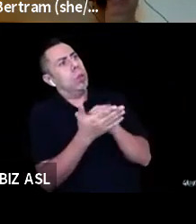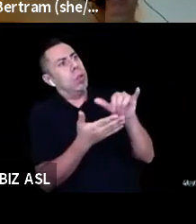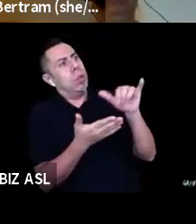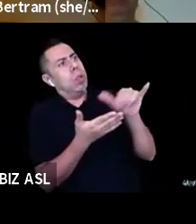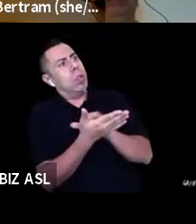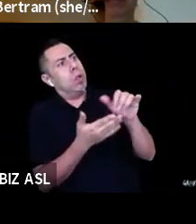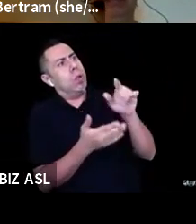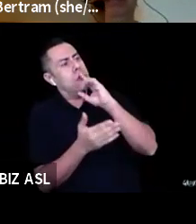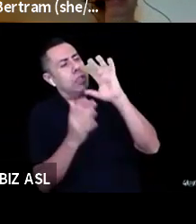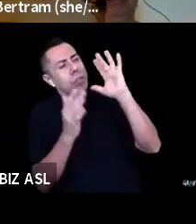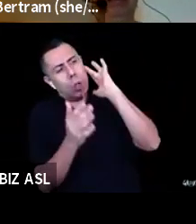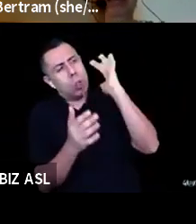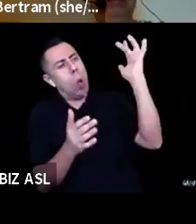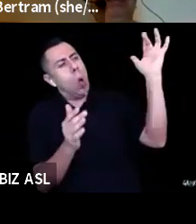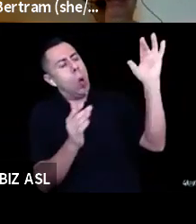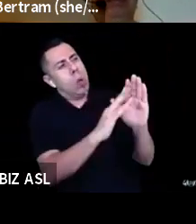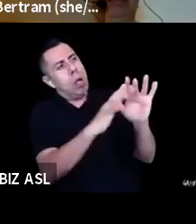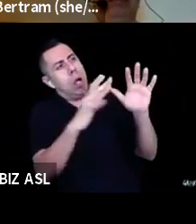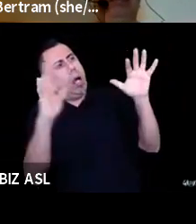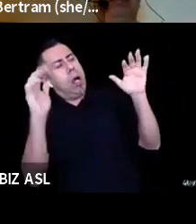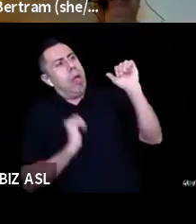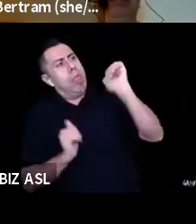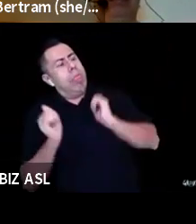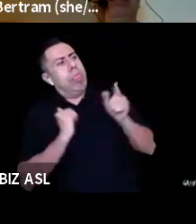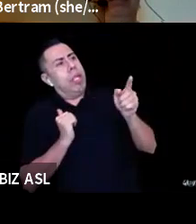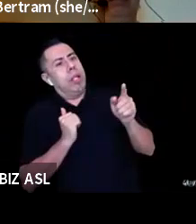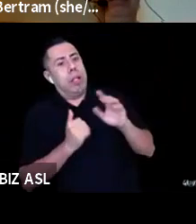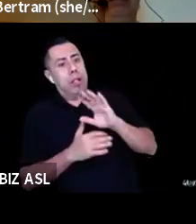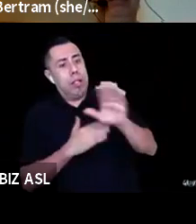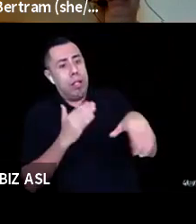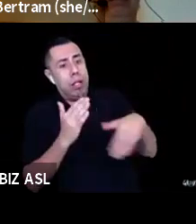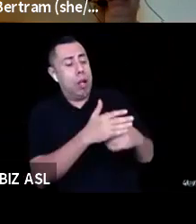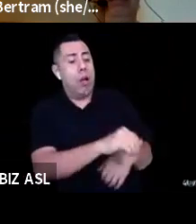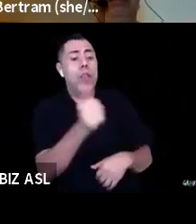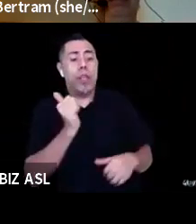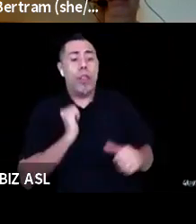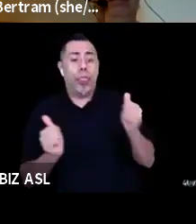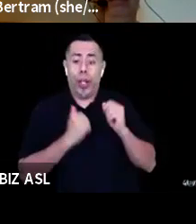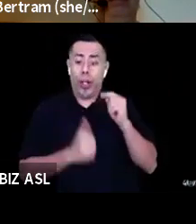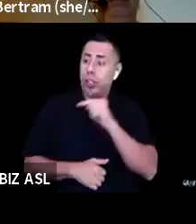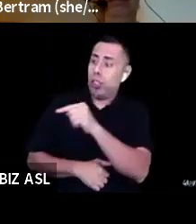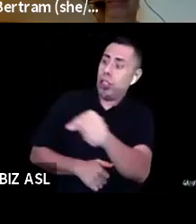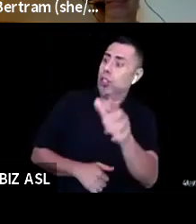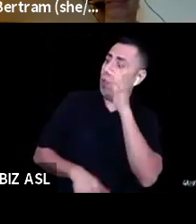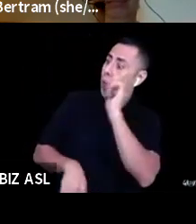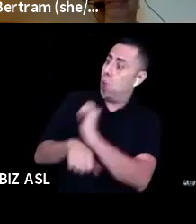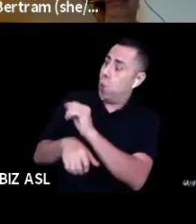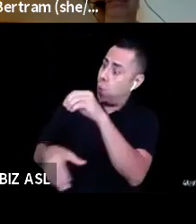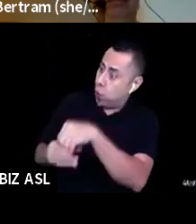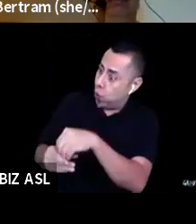other theater that you work with as a stepping stone to become famous in New York. And that it bothers me and it's never really